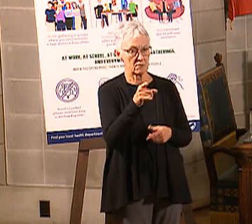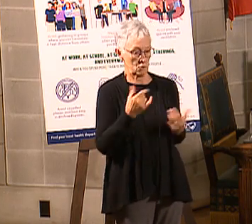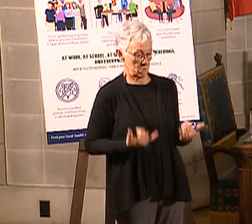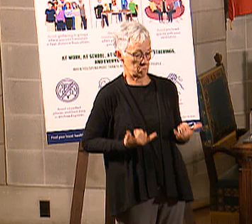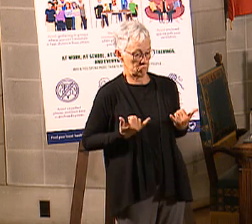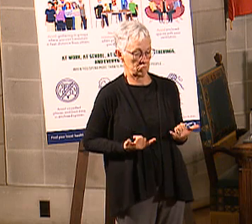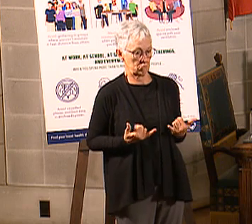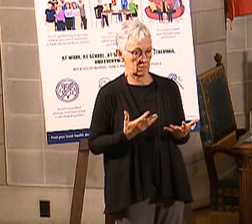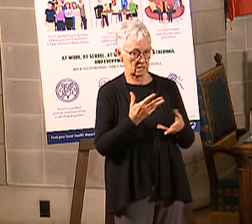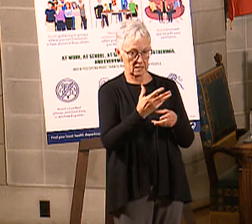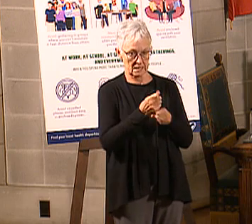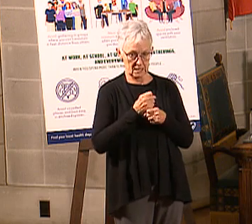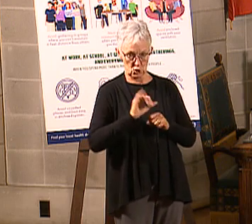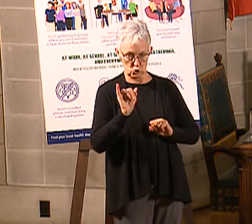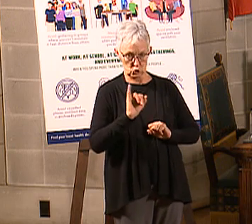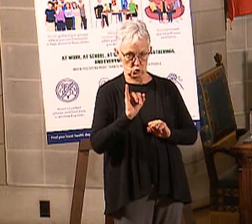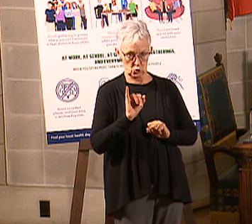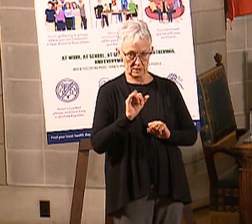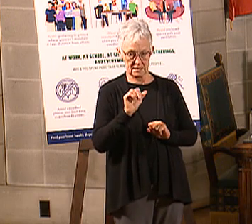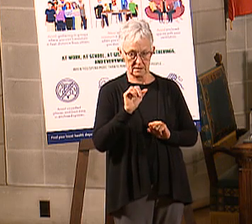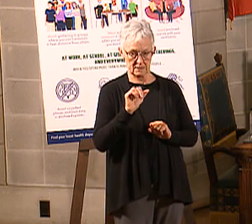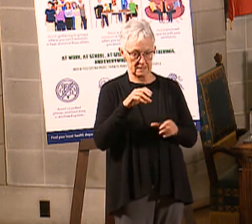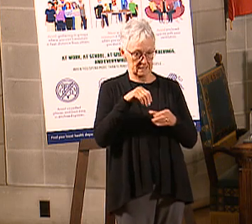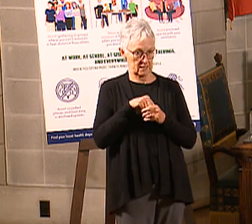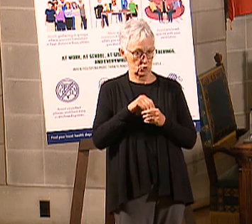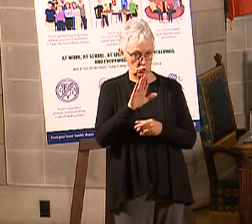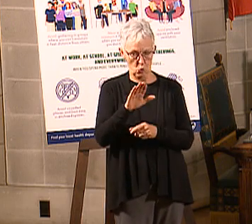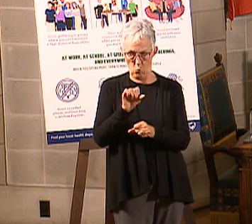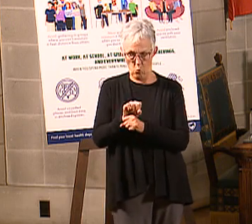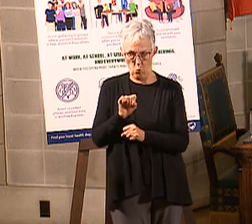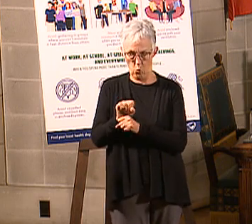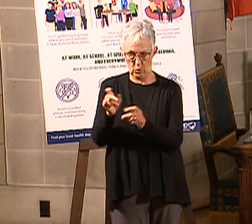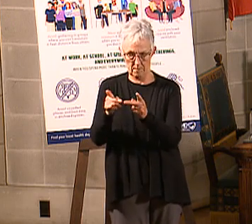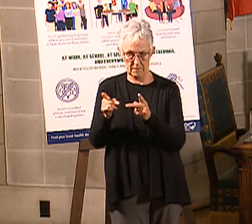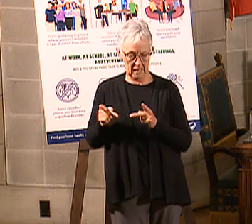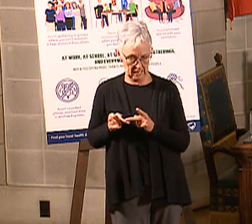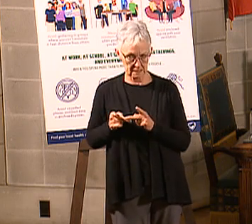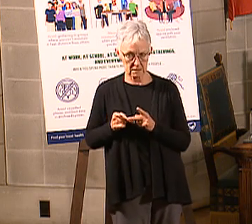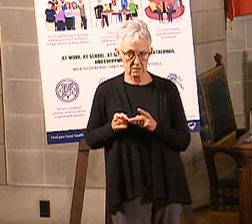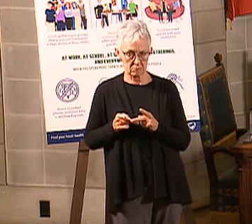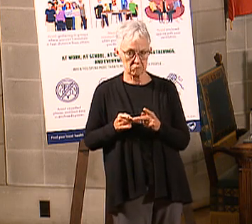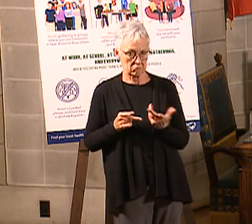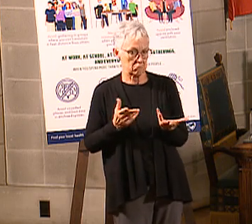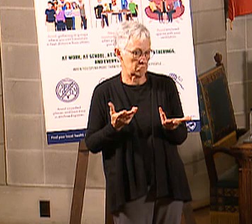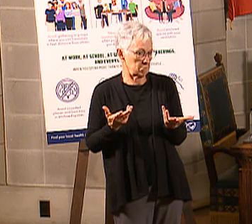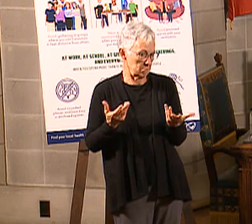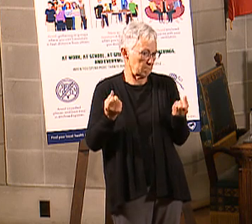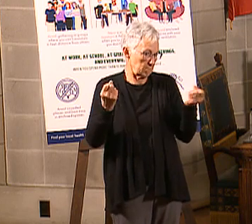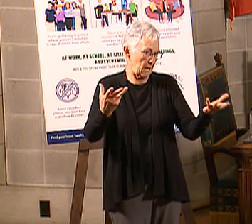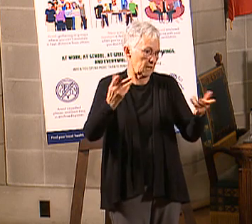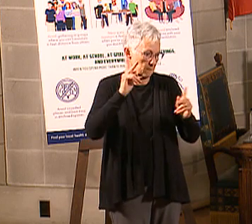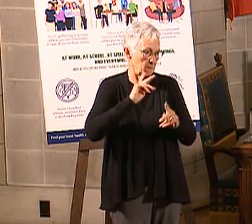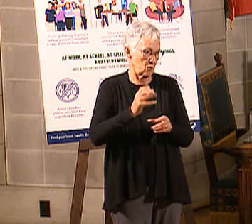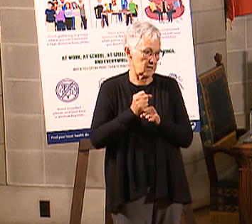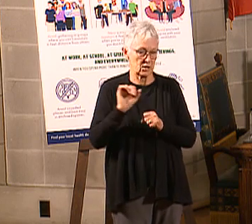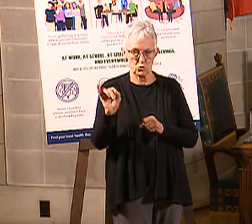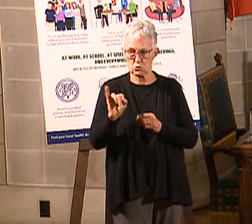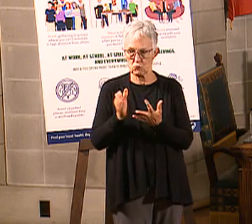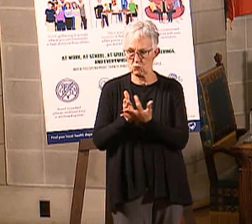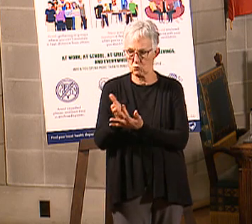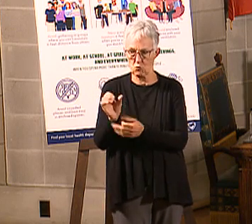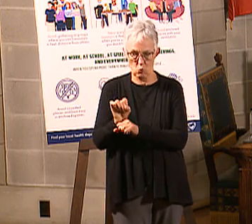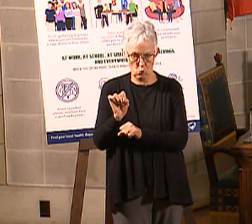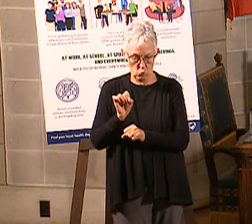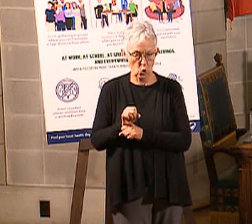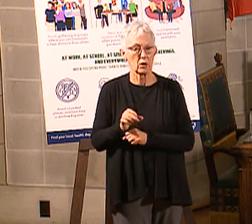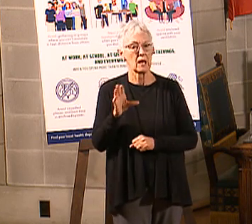receive insurance through your workplace, and many, though certainly not all, Nebraskans receive insurance through their work, and